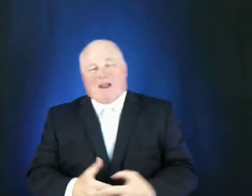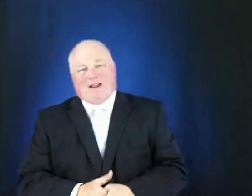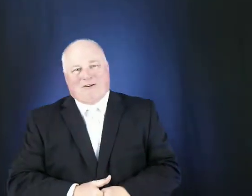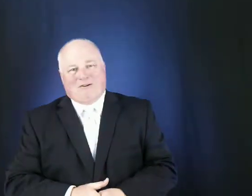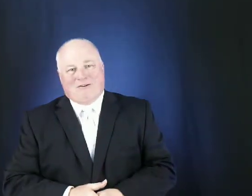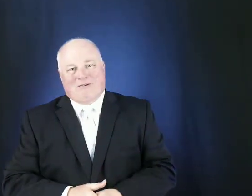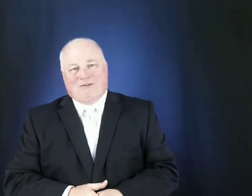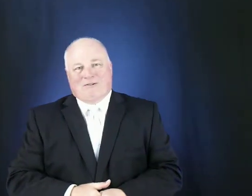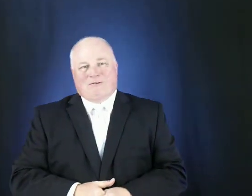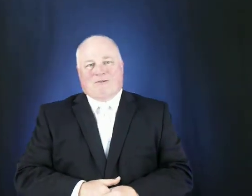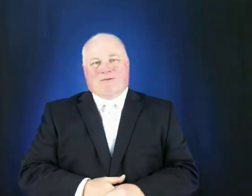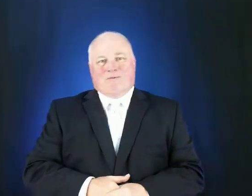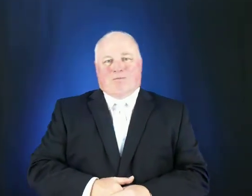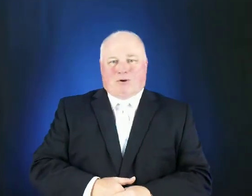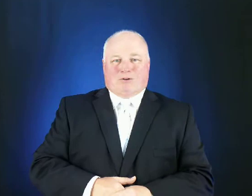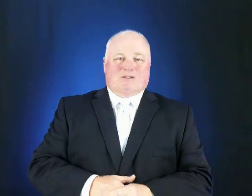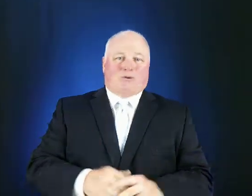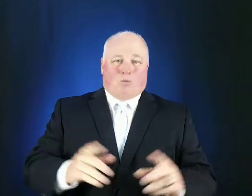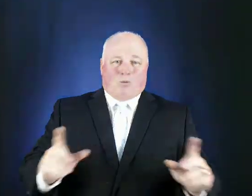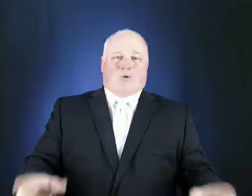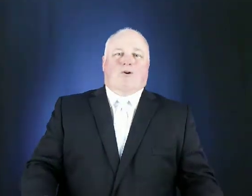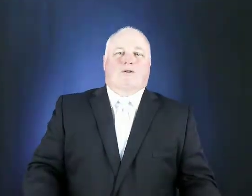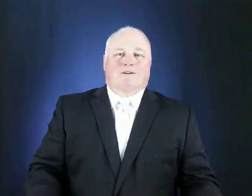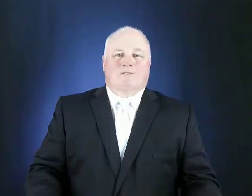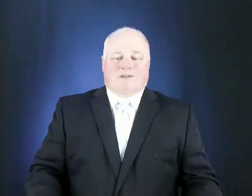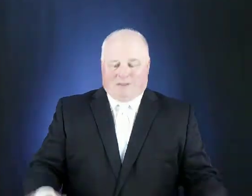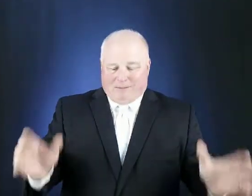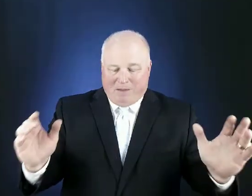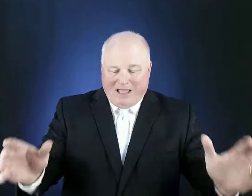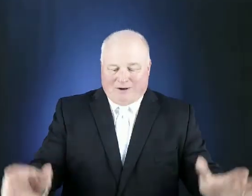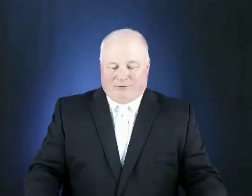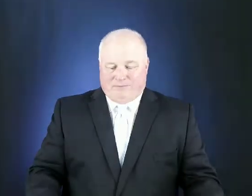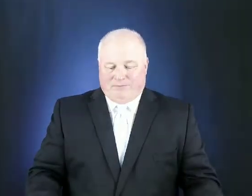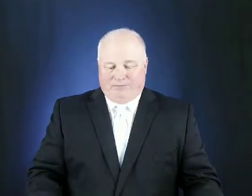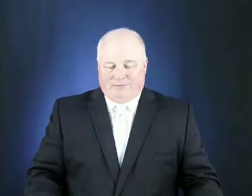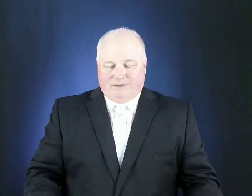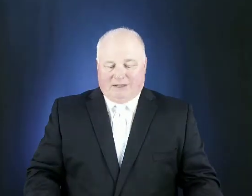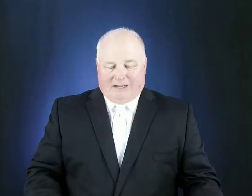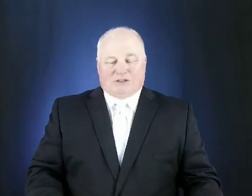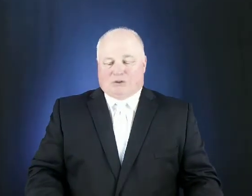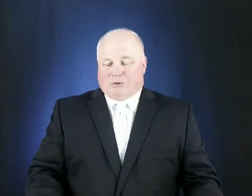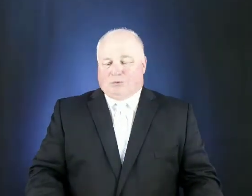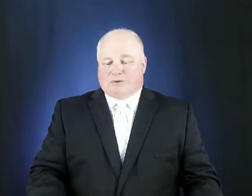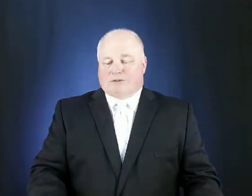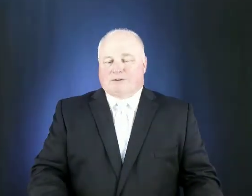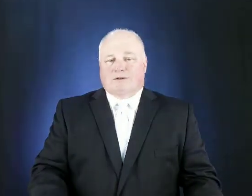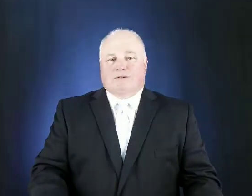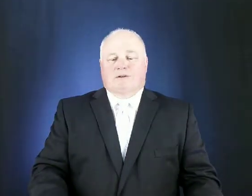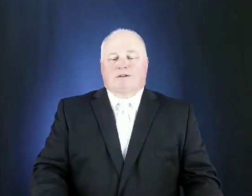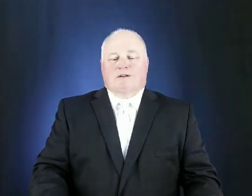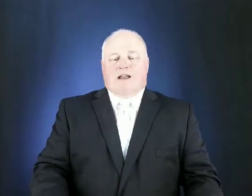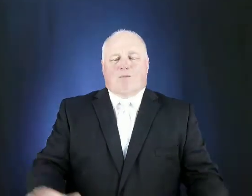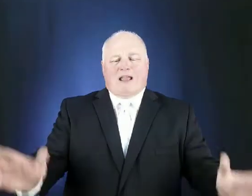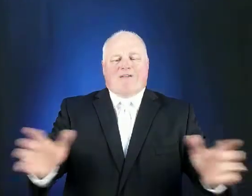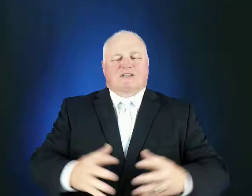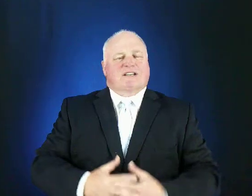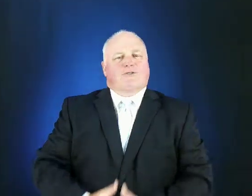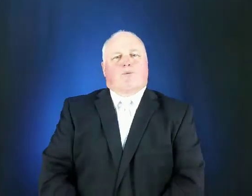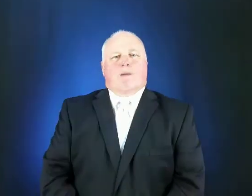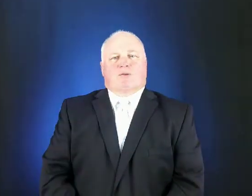because the war the battle is the lord's and we have a secret weapon